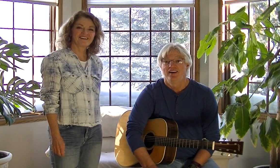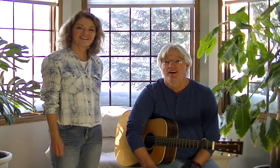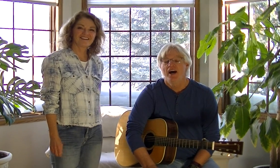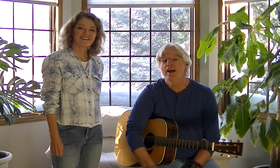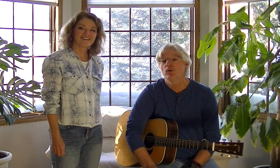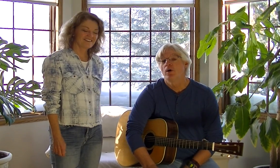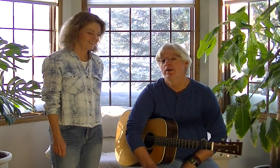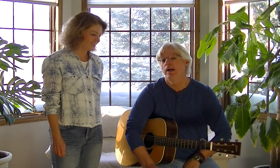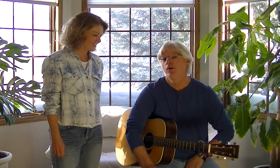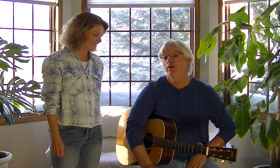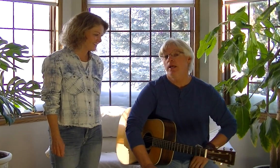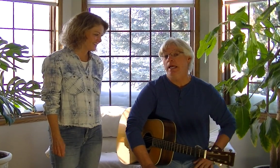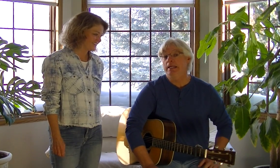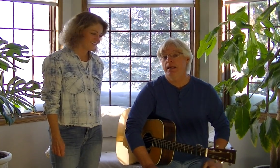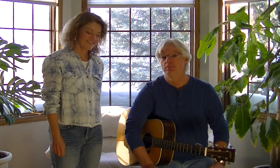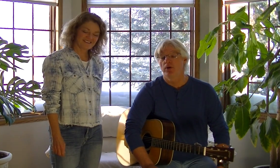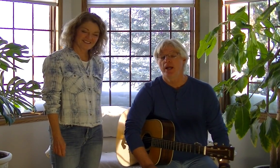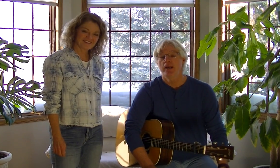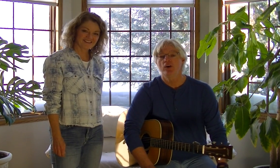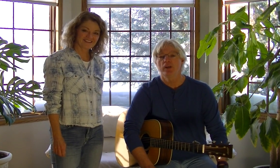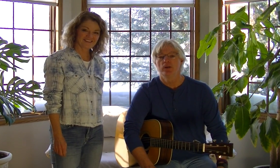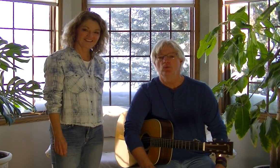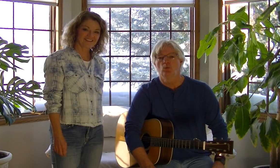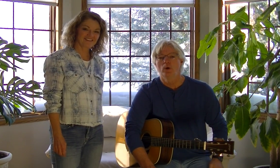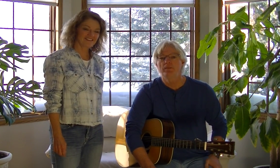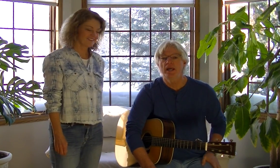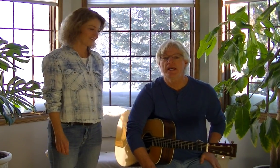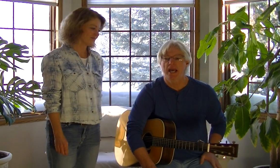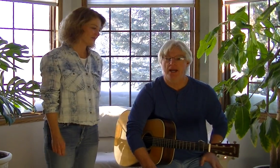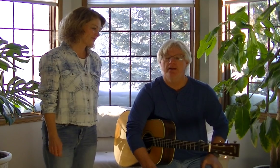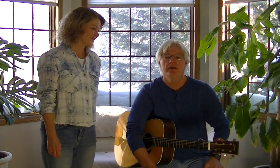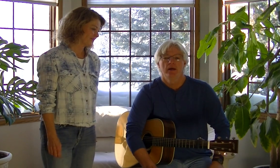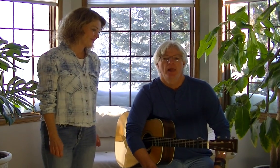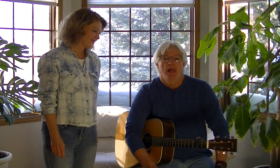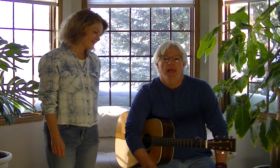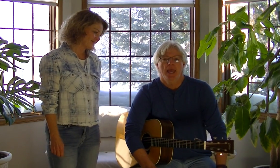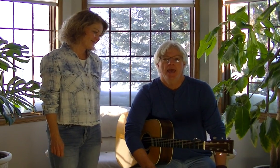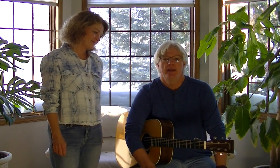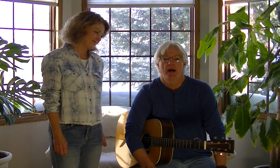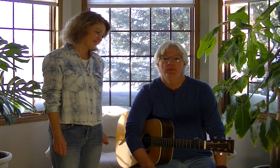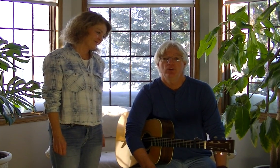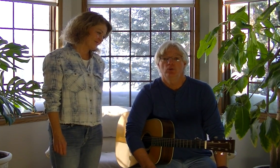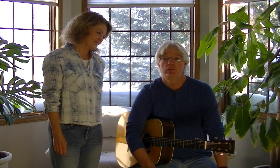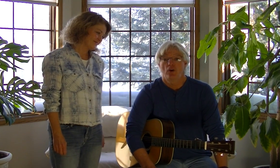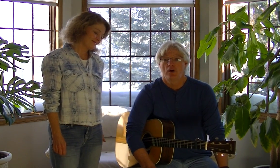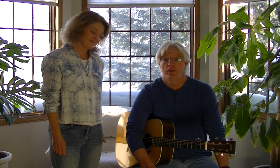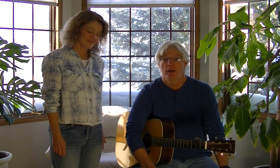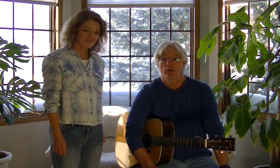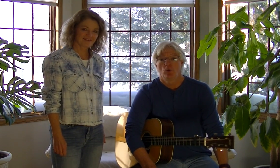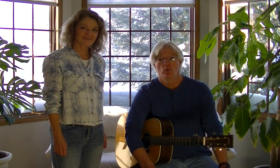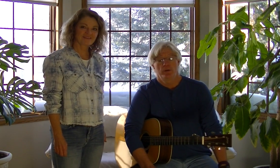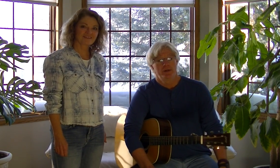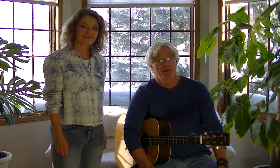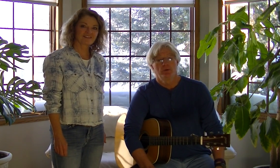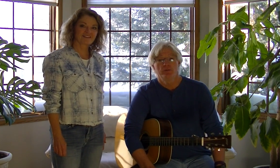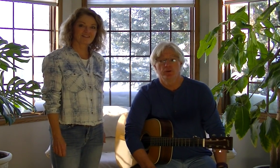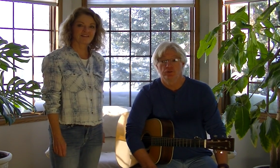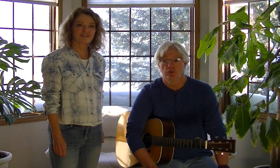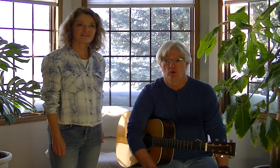Hi everyone, Aaron and Kim Burnett here in Winnipeg, Canada and I'm going to do a song that I wrote a number of years ago